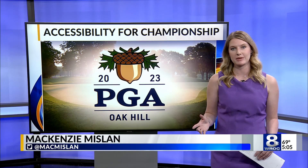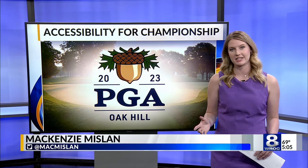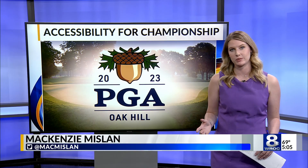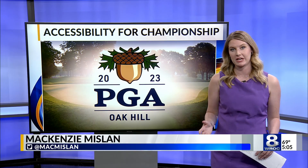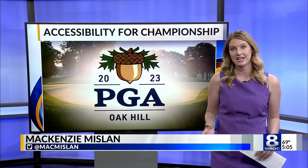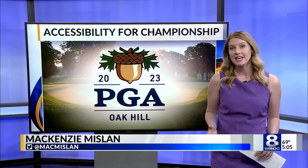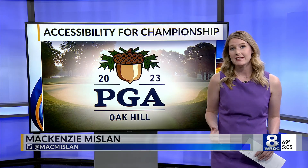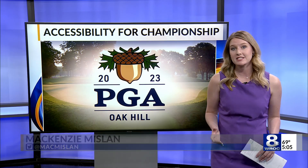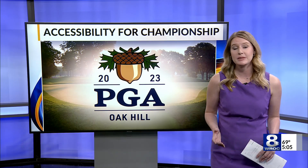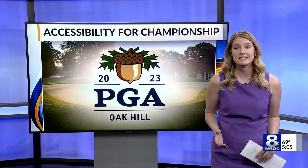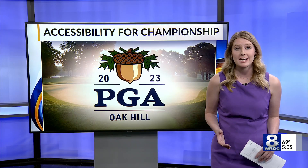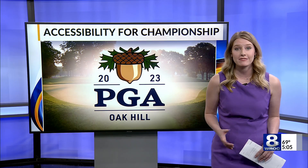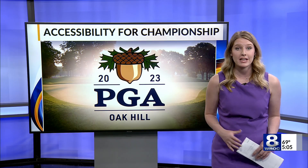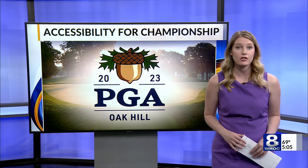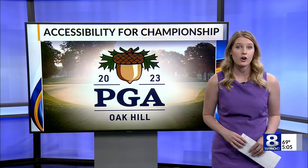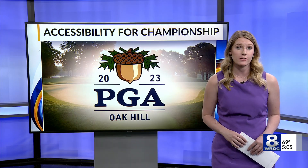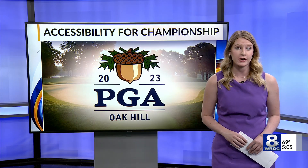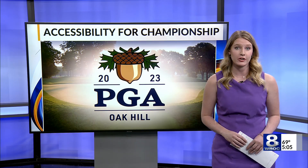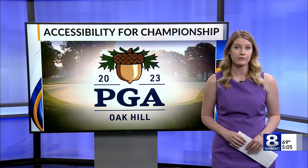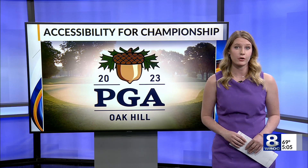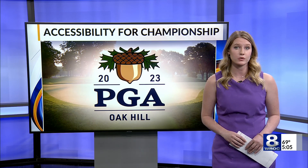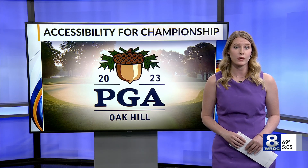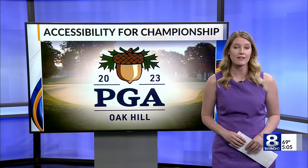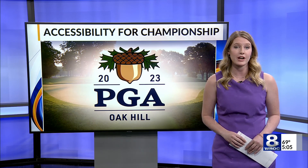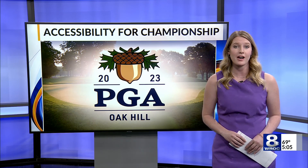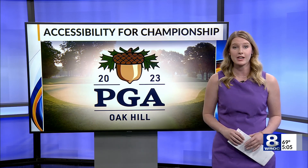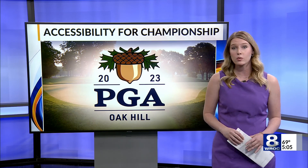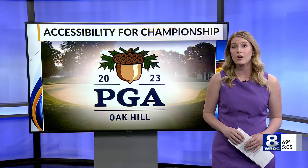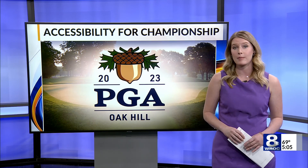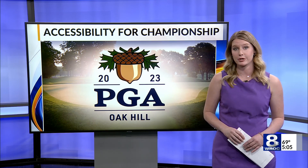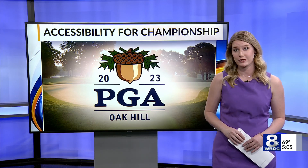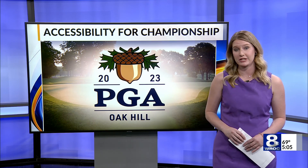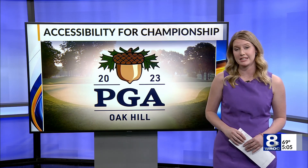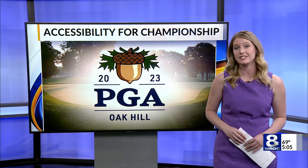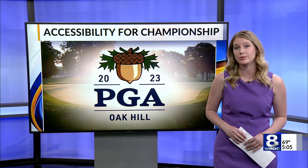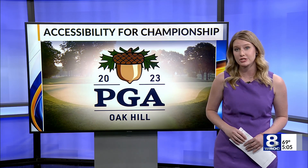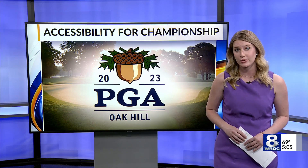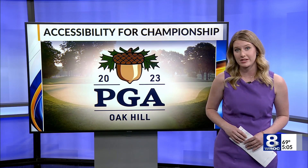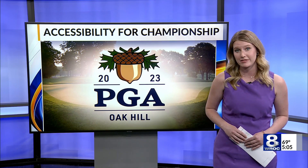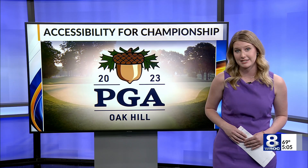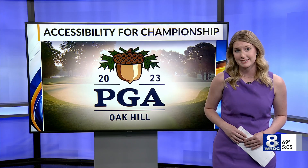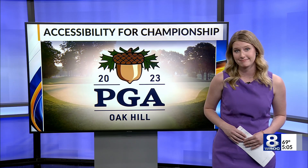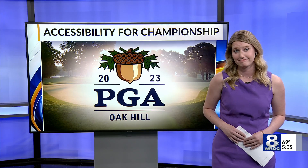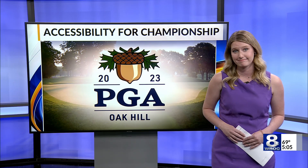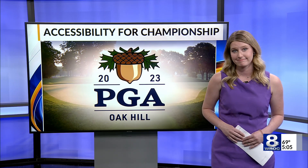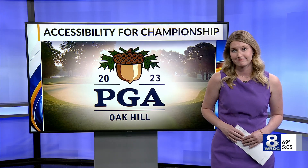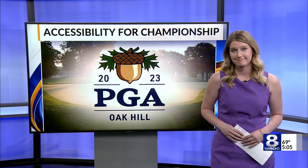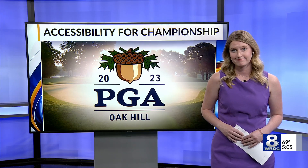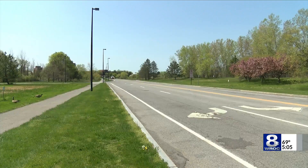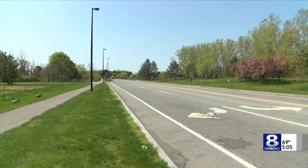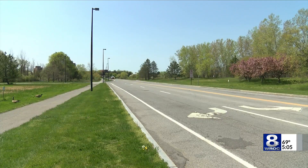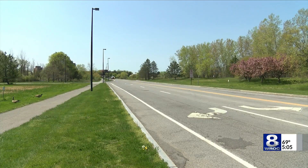championship next week. This means deaf and hard of hearing folks will have an equal opportunity to enjoy the event.